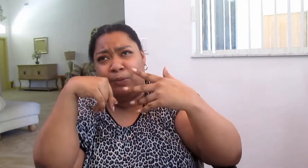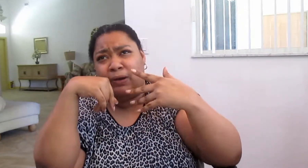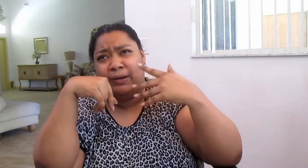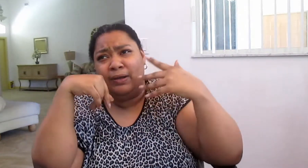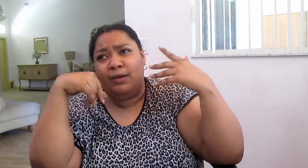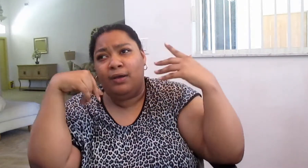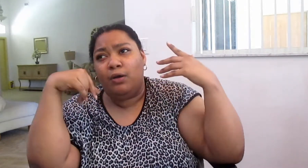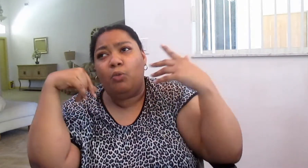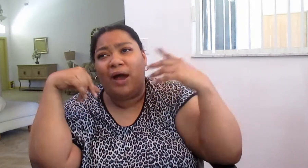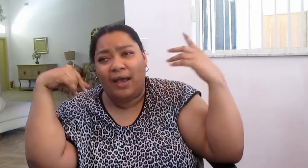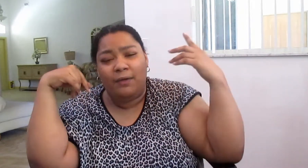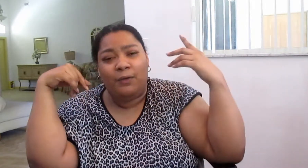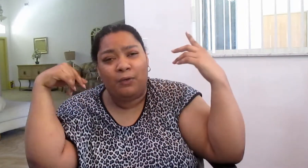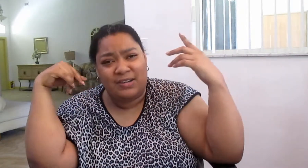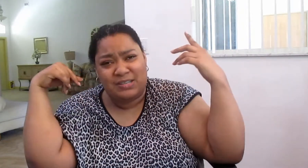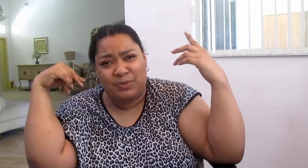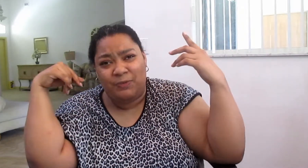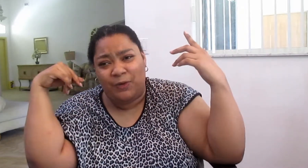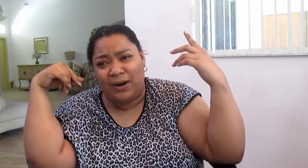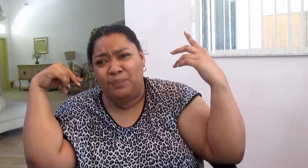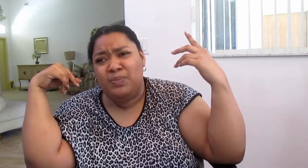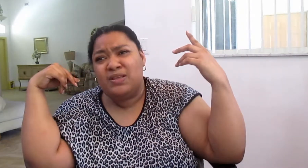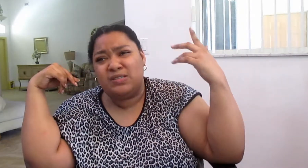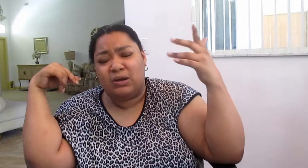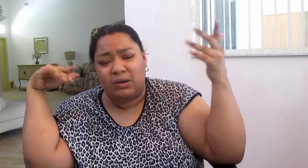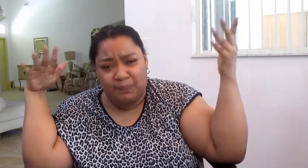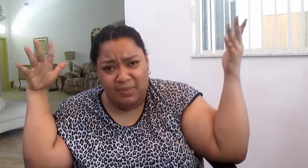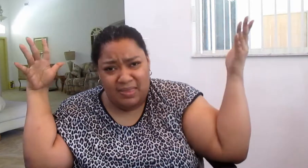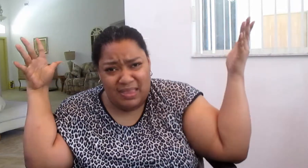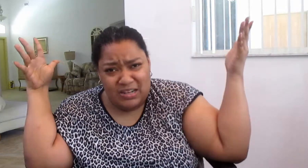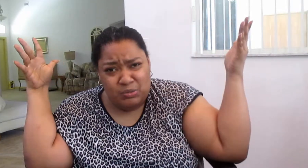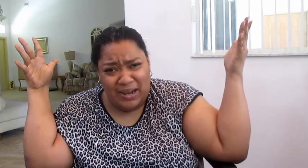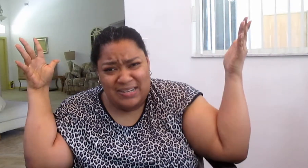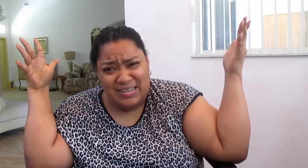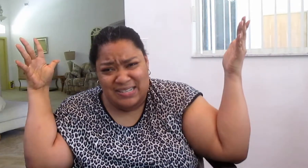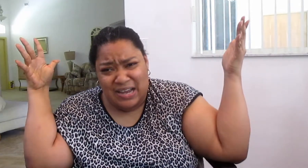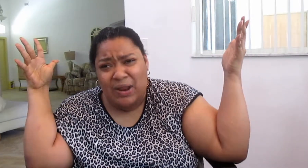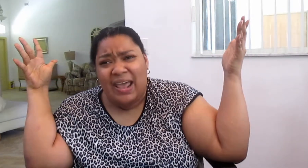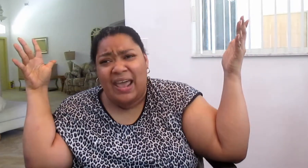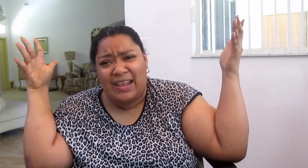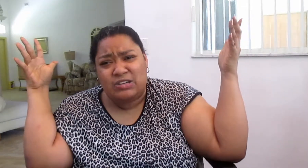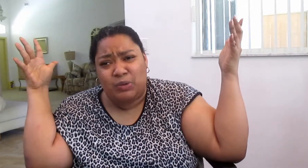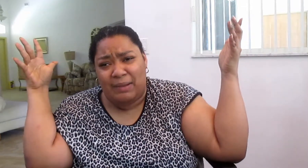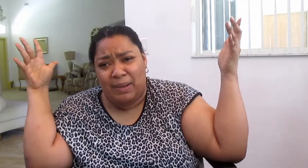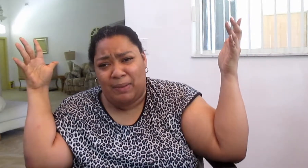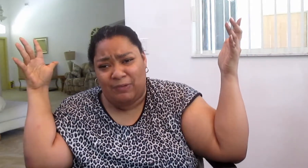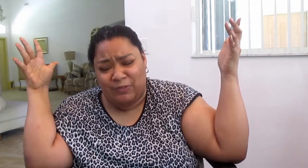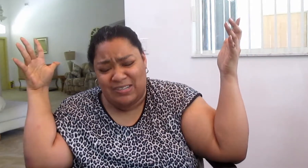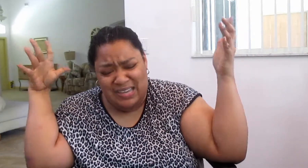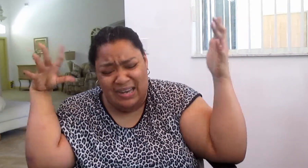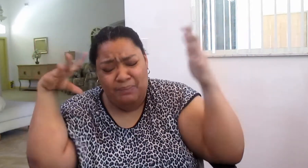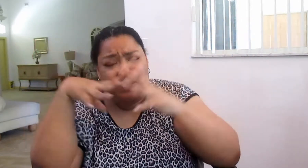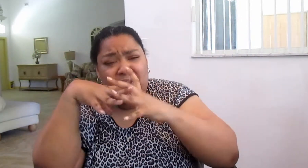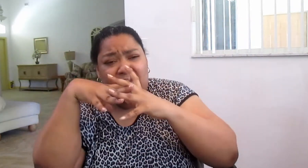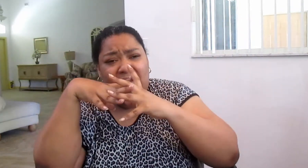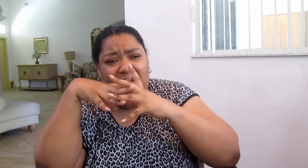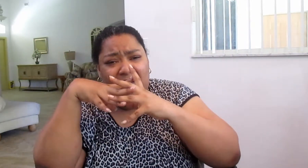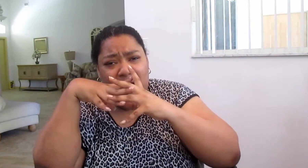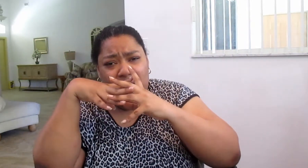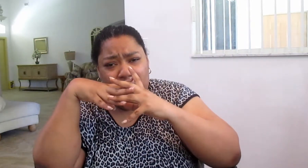on wild horses before. So, that's why it sticks out, and that's why it made my favorite scene. And, um,